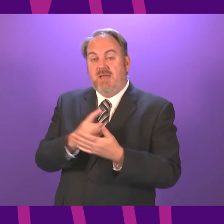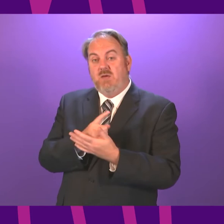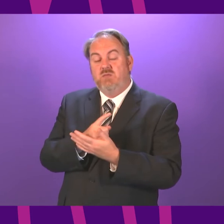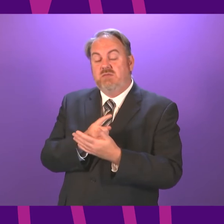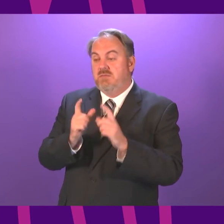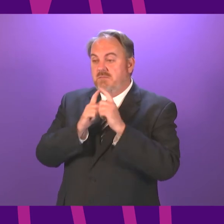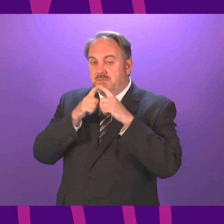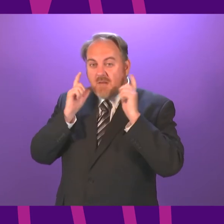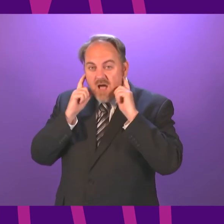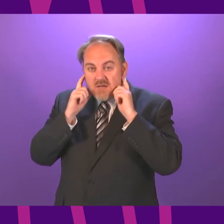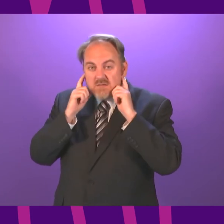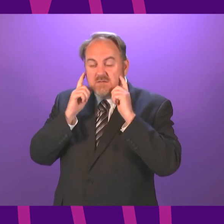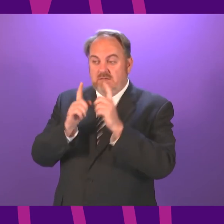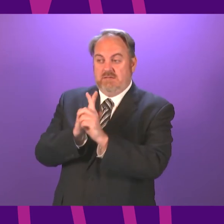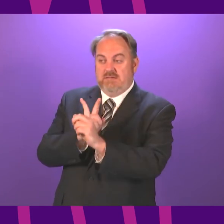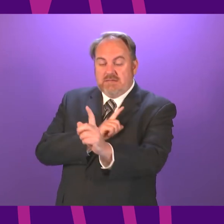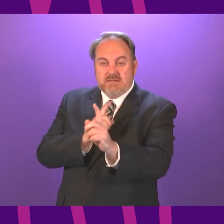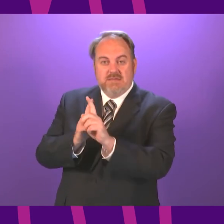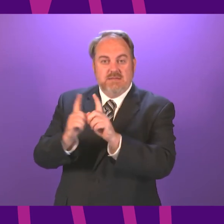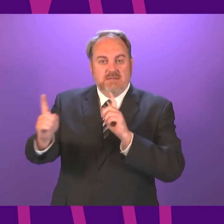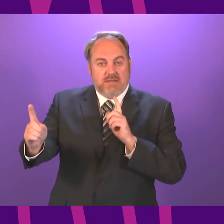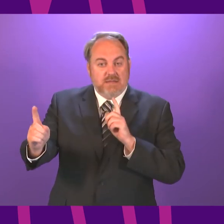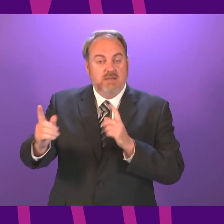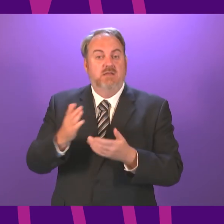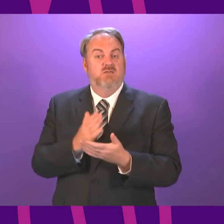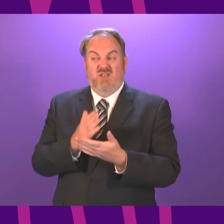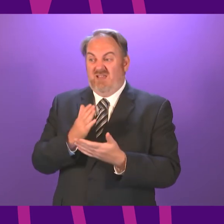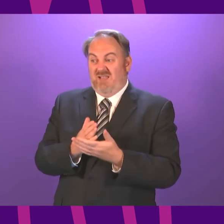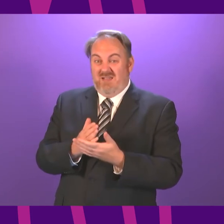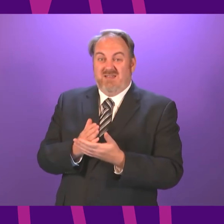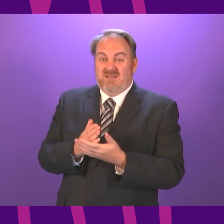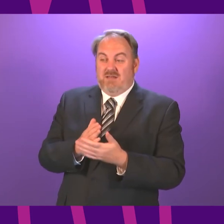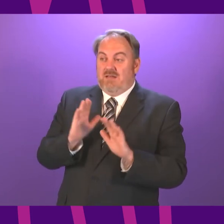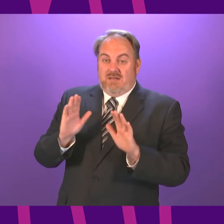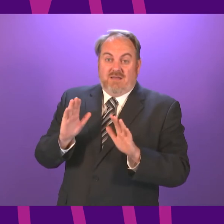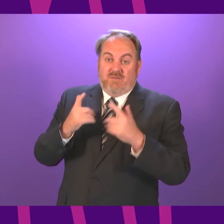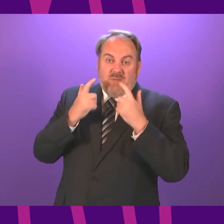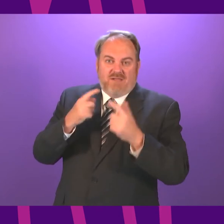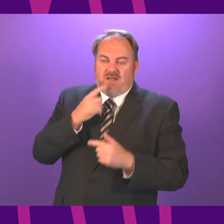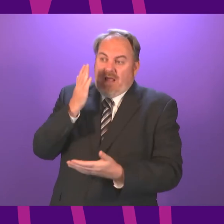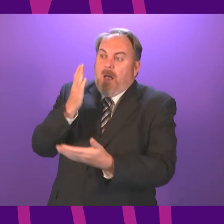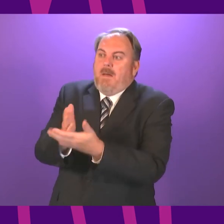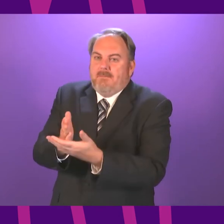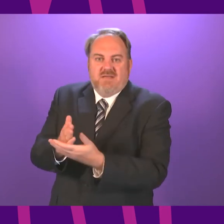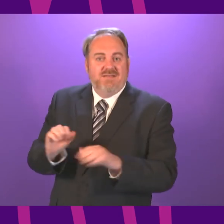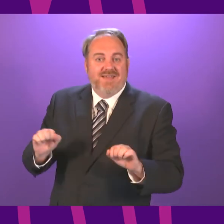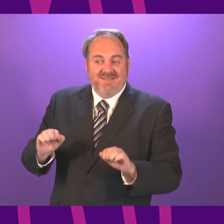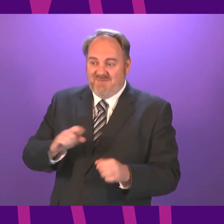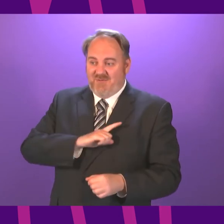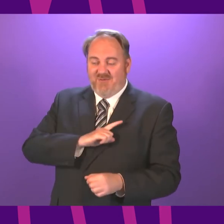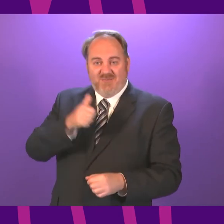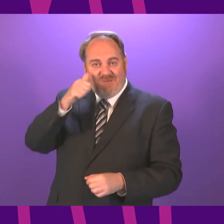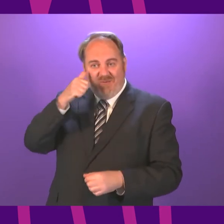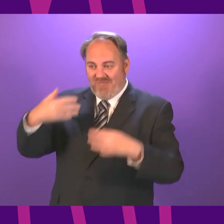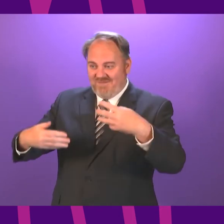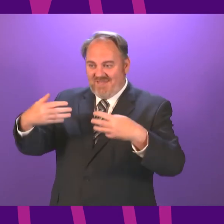So what I set out in my statement, and remember, this is all caveated. We must assess the data here at the time. But what